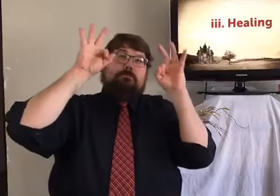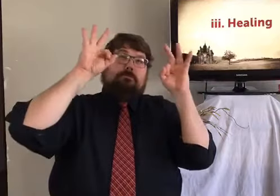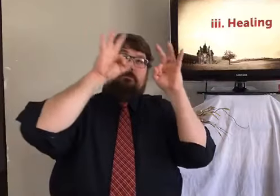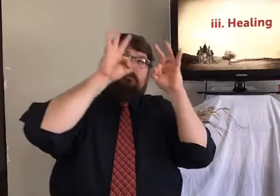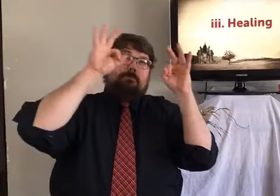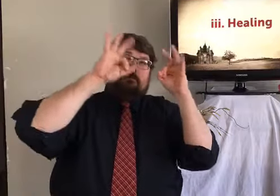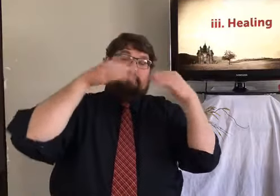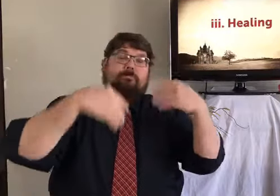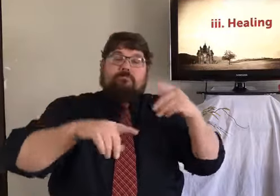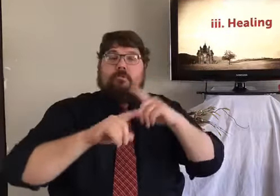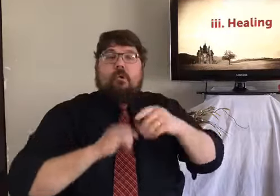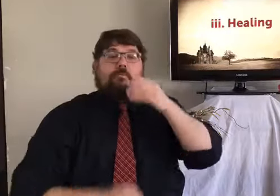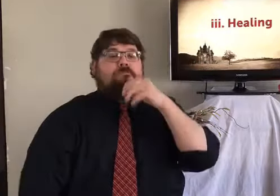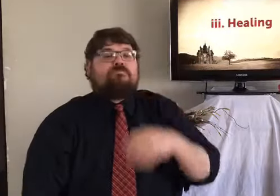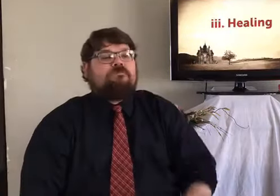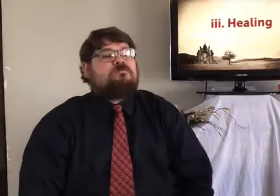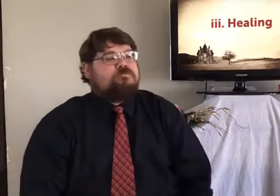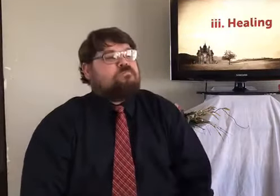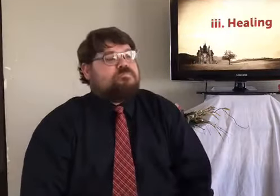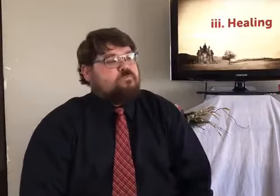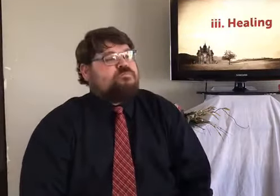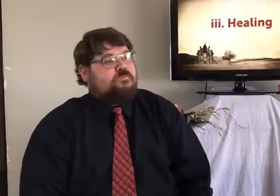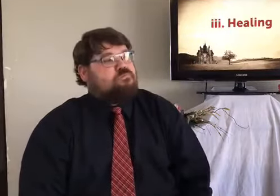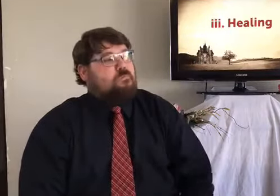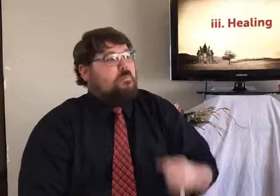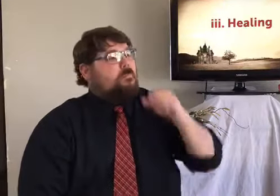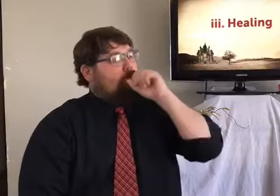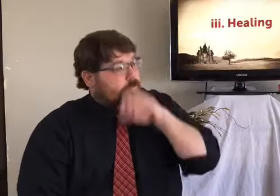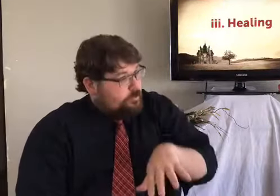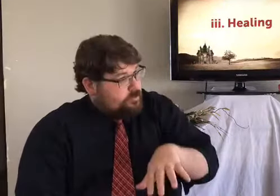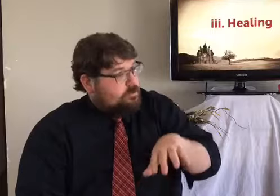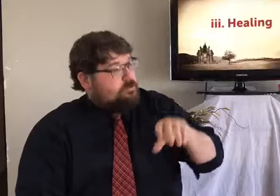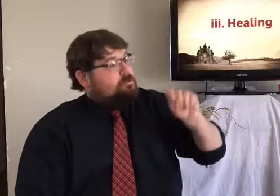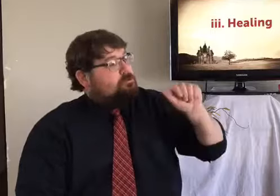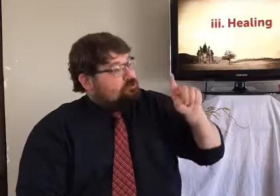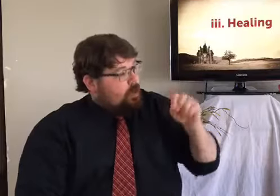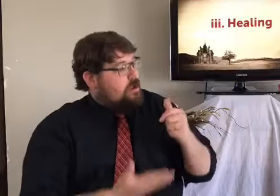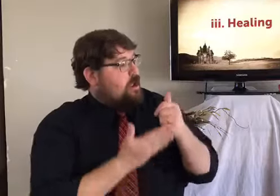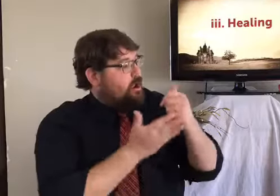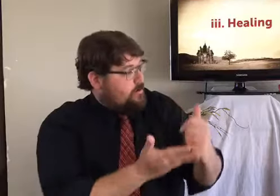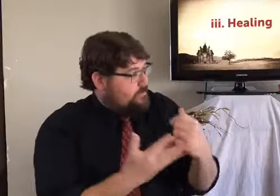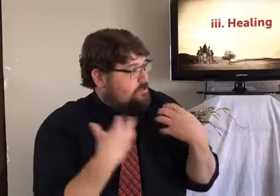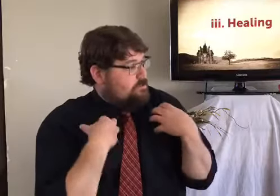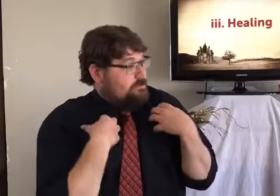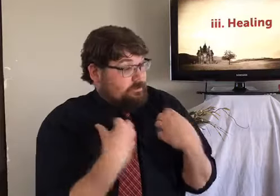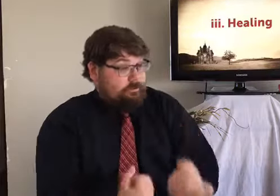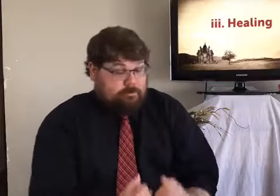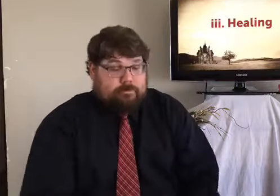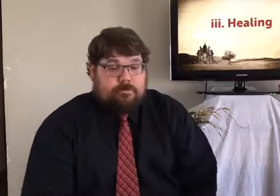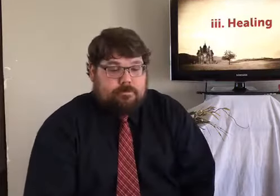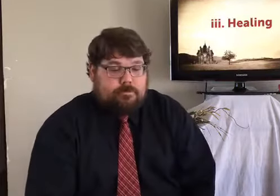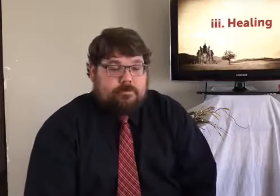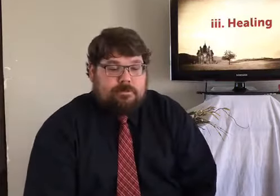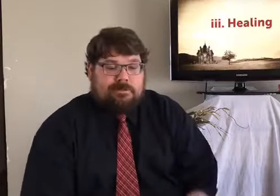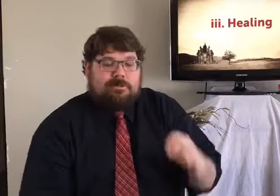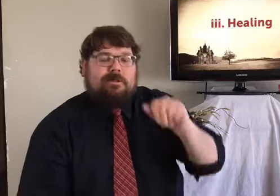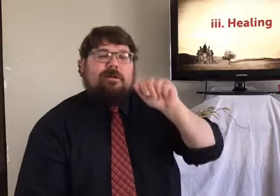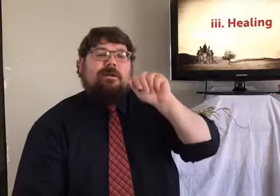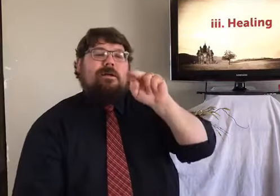And it was really salty. But swish it around and spit it back out because the salt helps